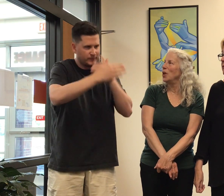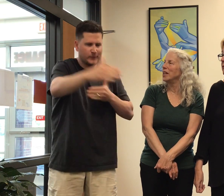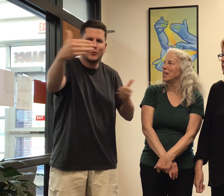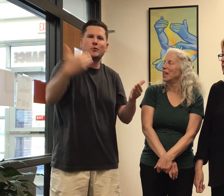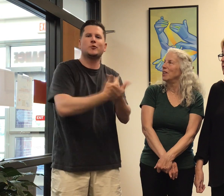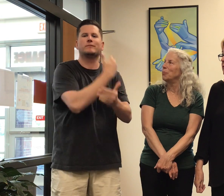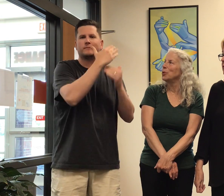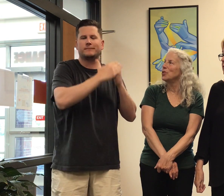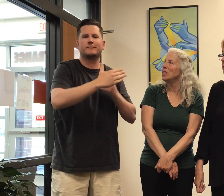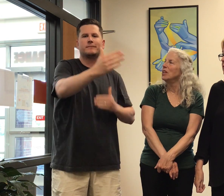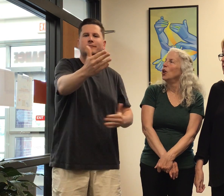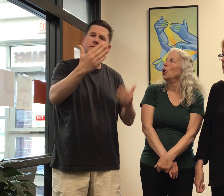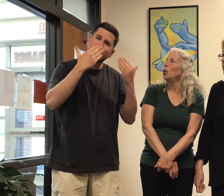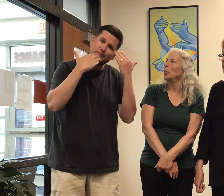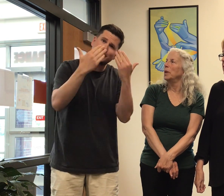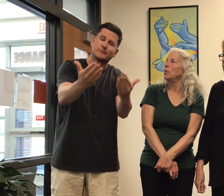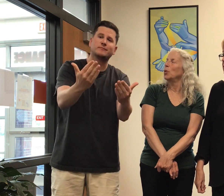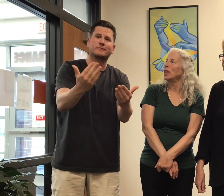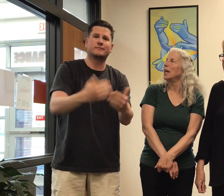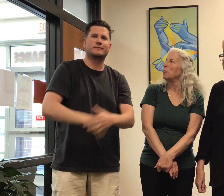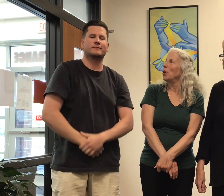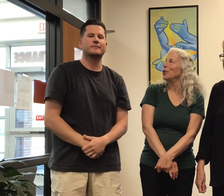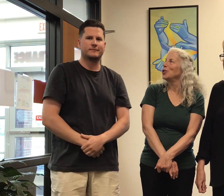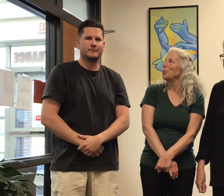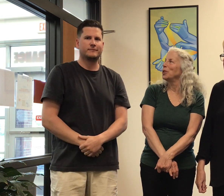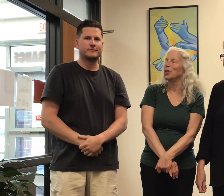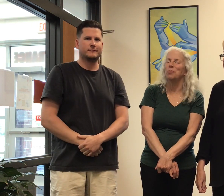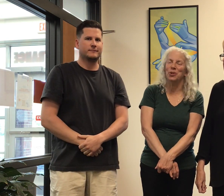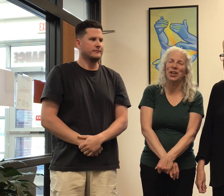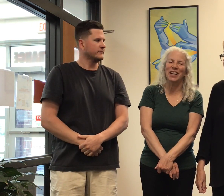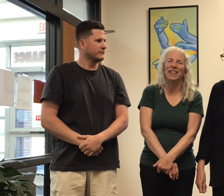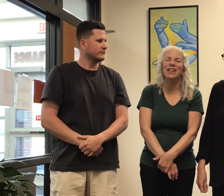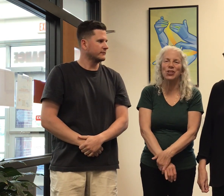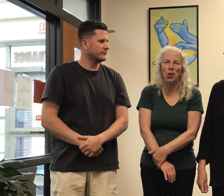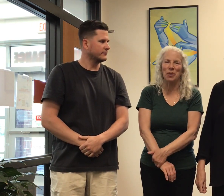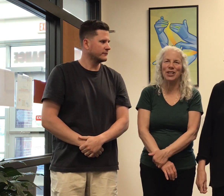executive person who will be working in partnership with the community. Thanks so much.